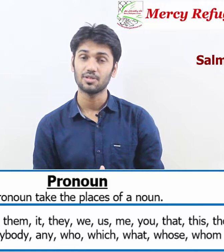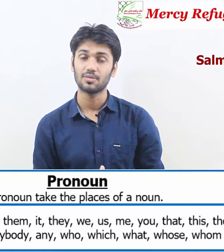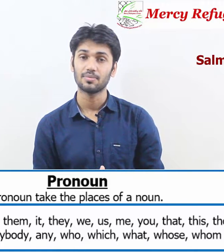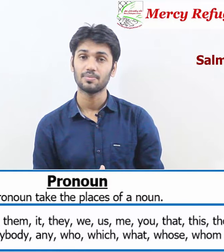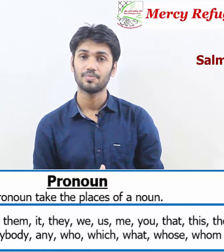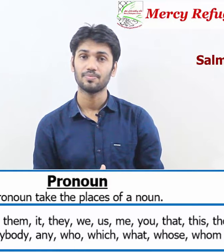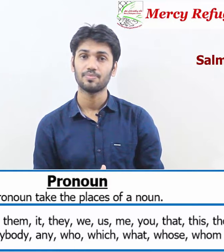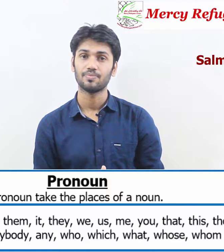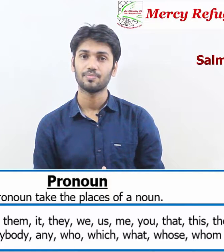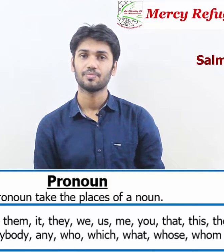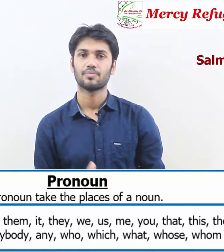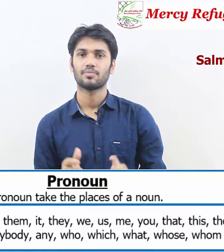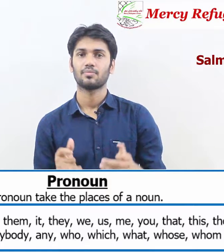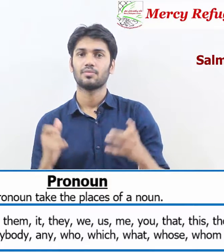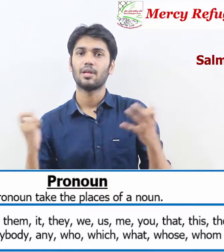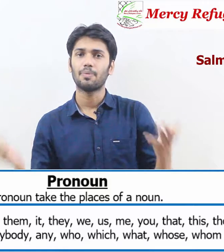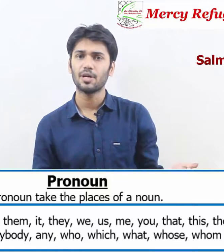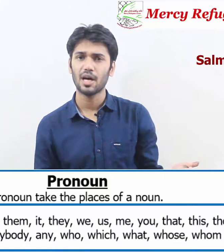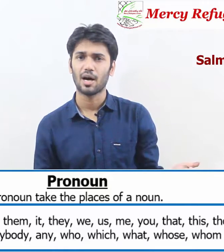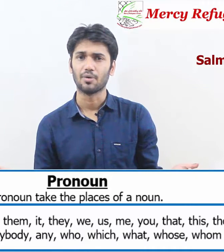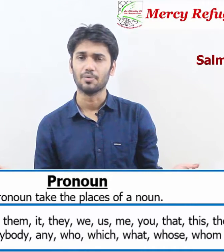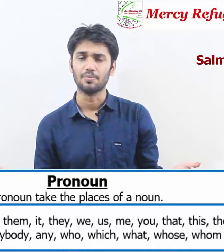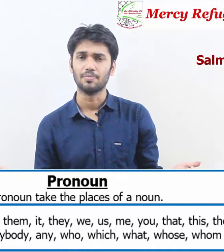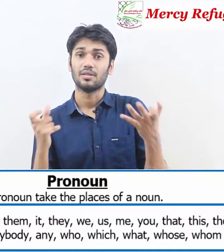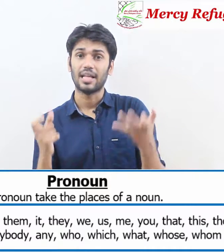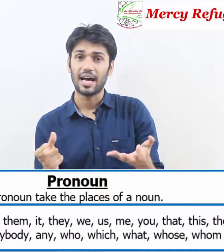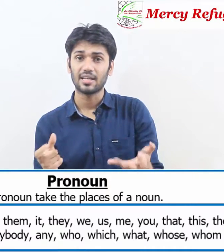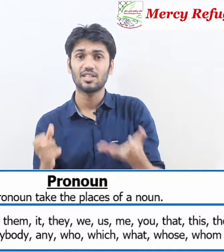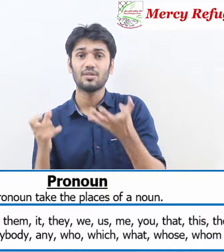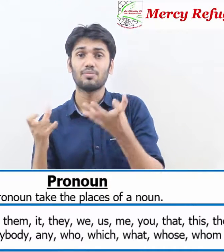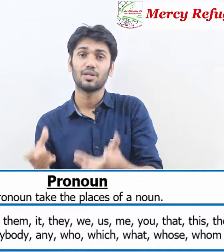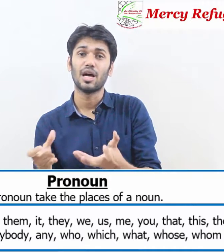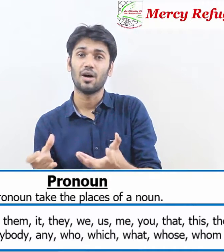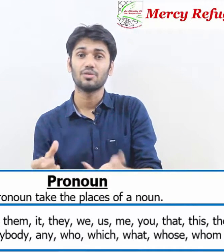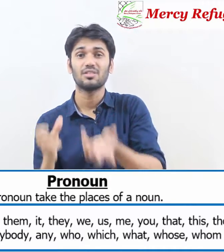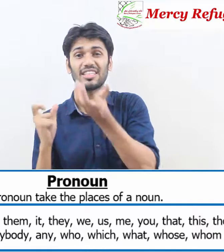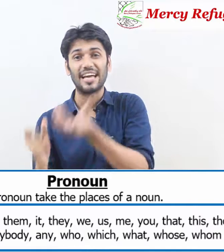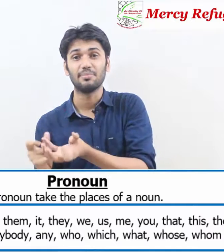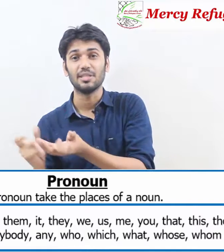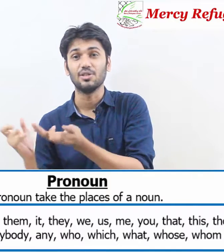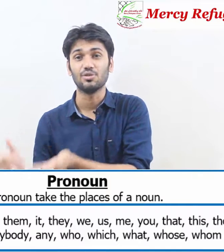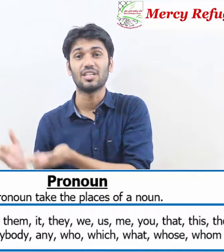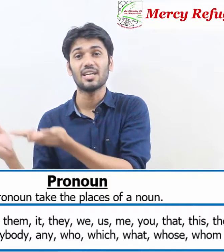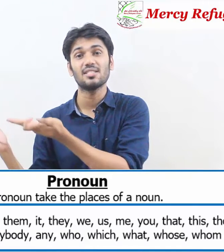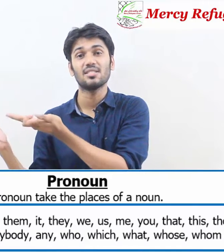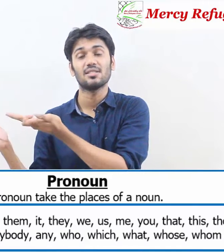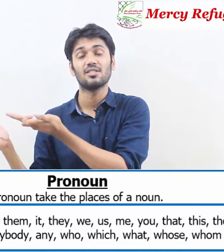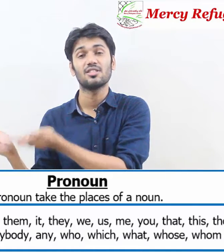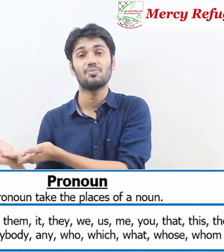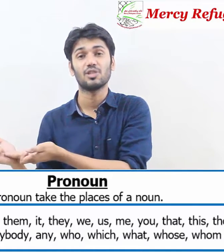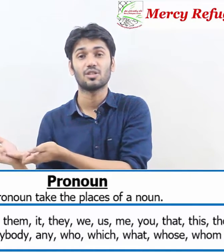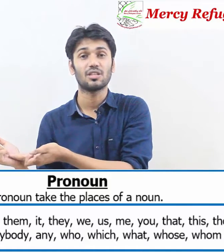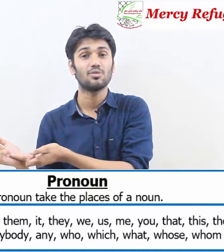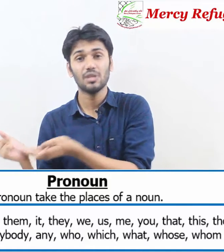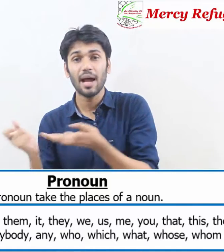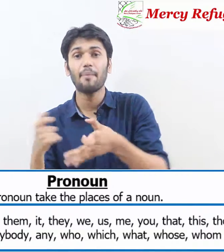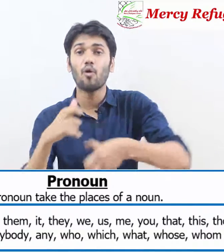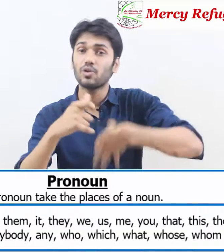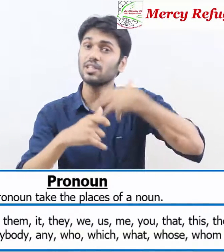the pronoun that pronoun can be used as the subject we have already